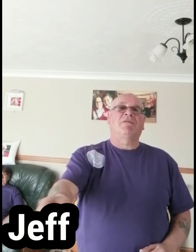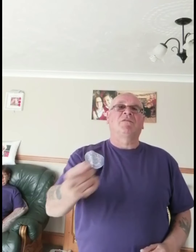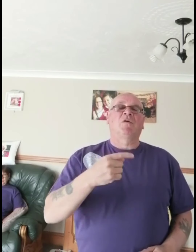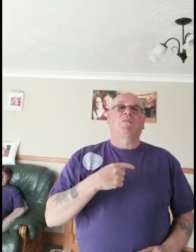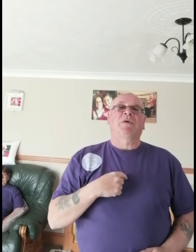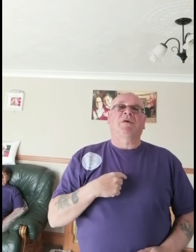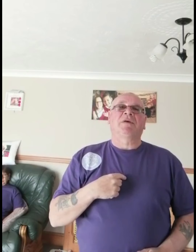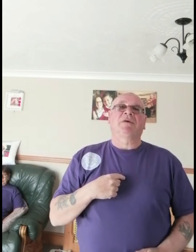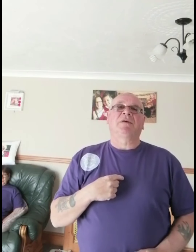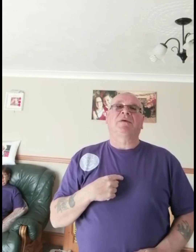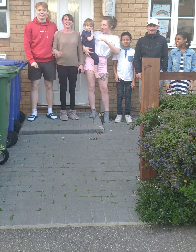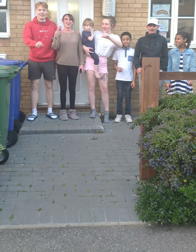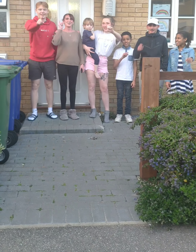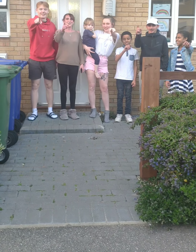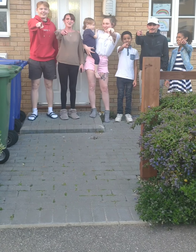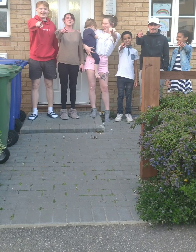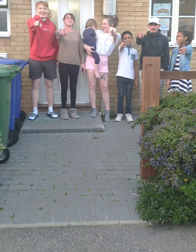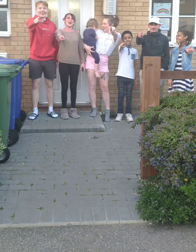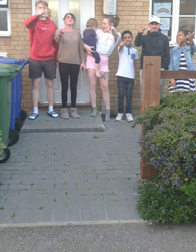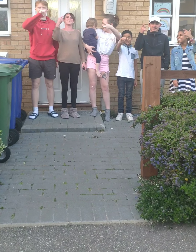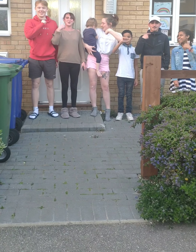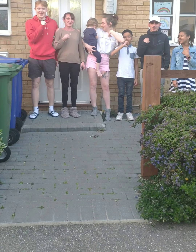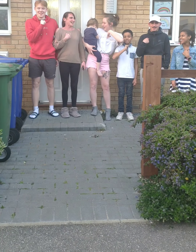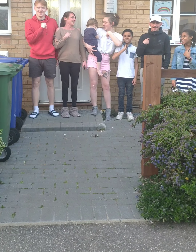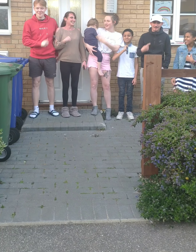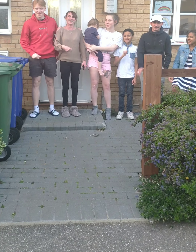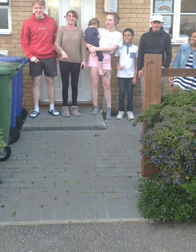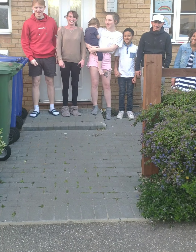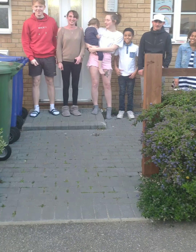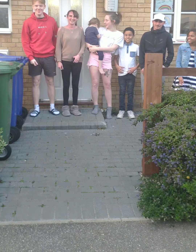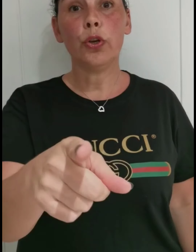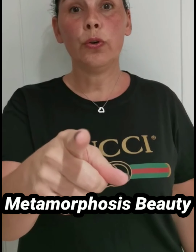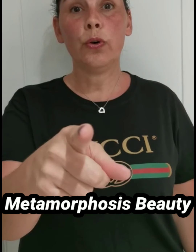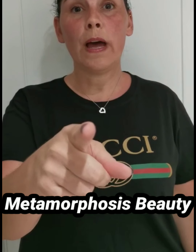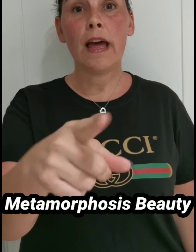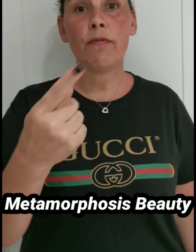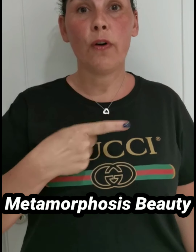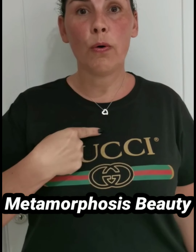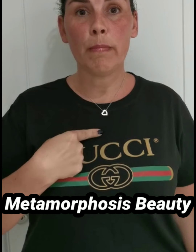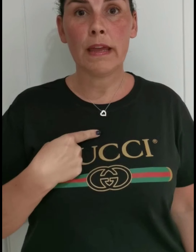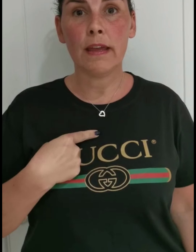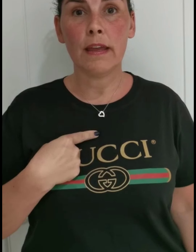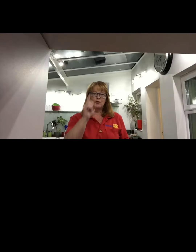for me kayak him,